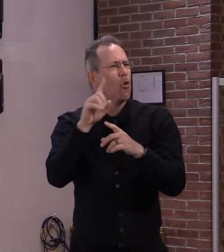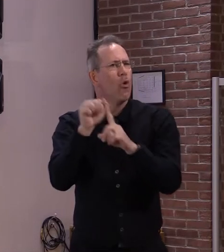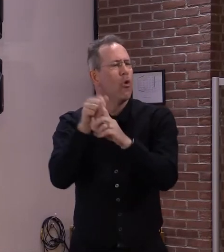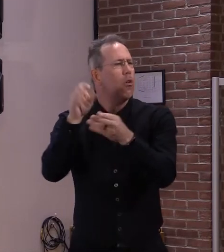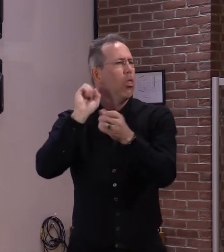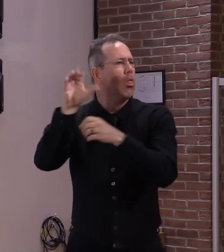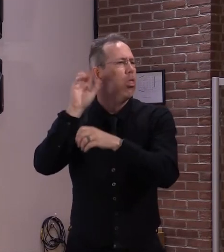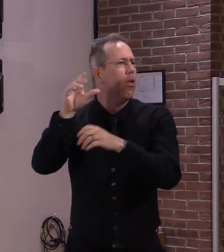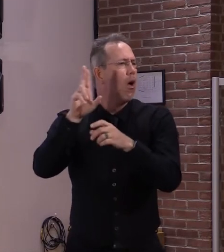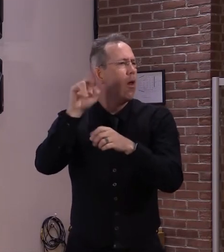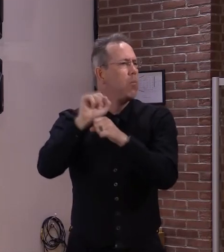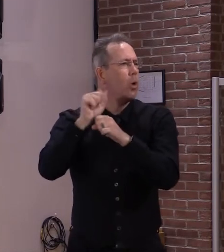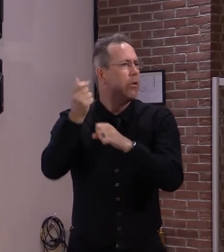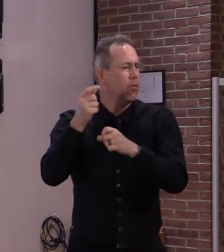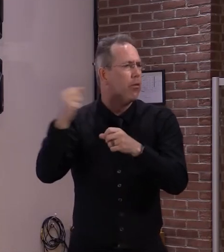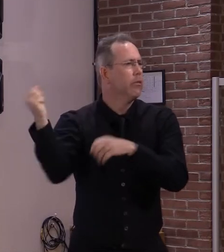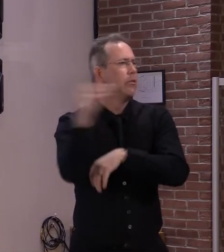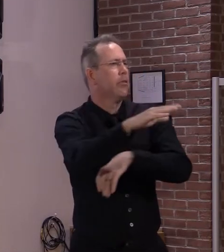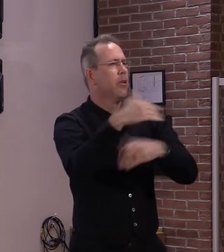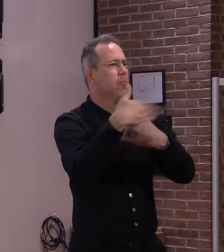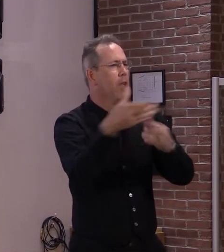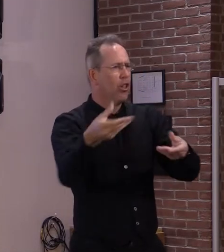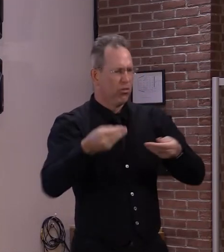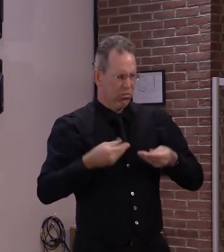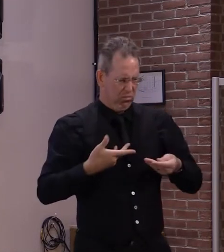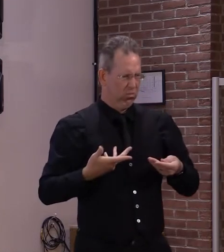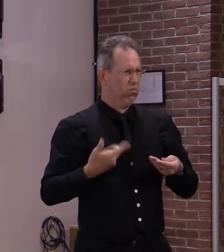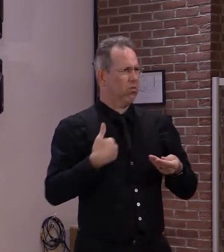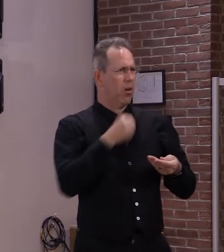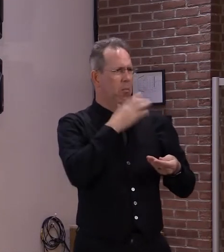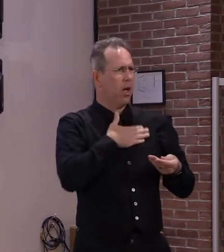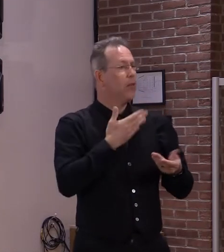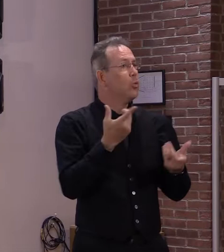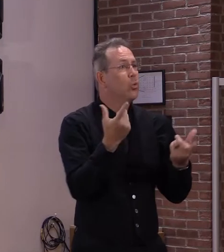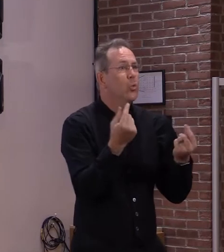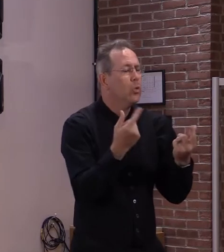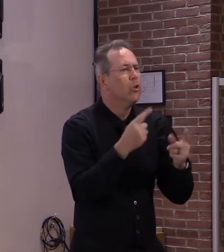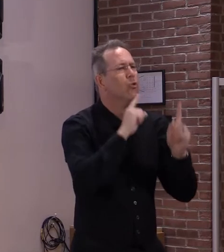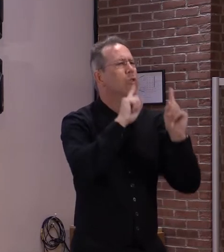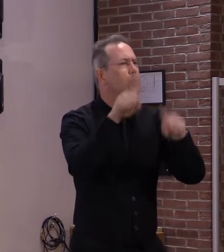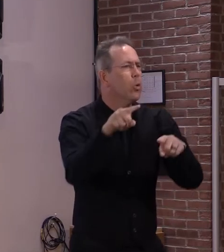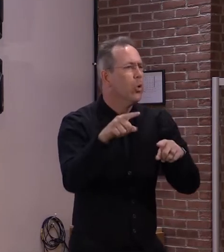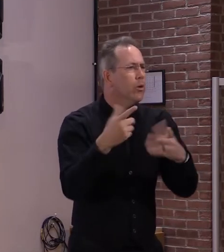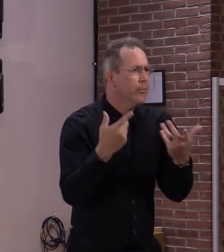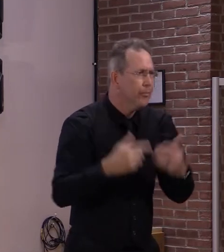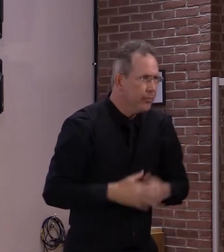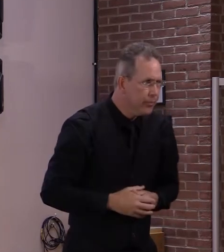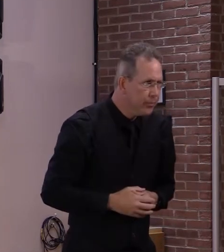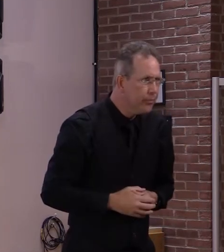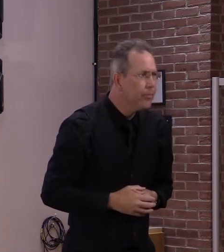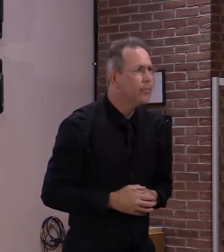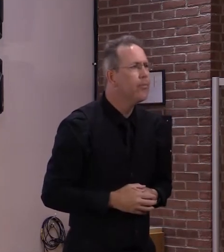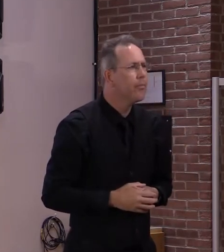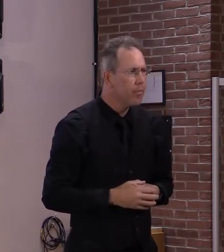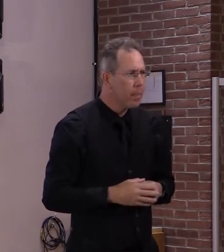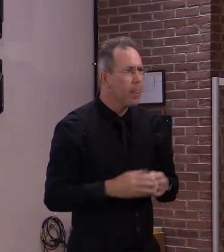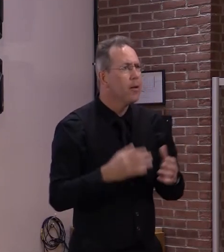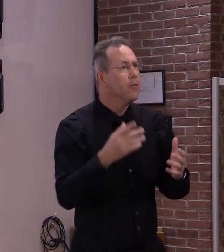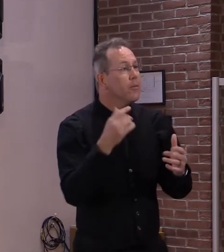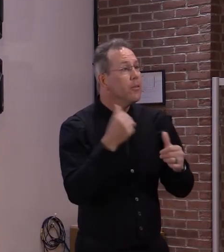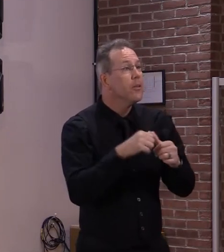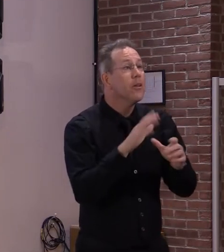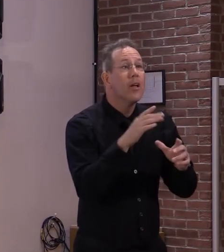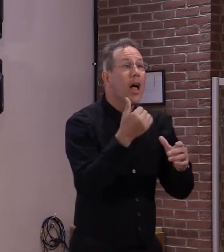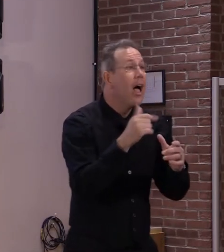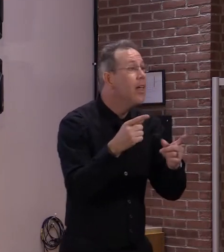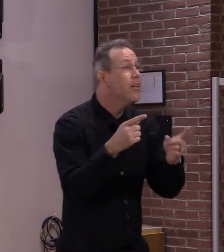slightly to account for increased security cross-checks. Remember, if you receive any sort of notice from the